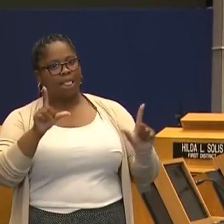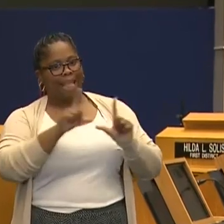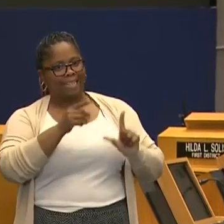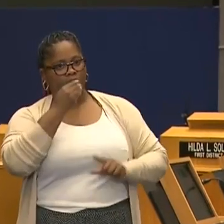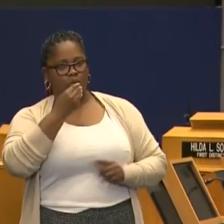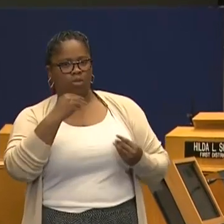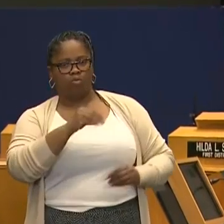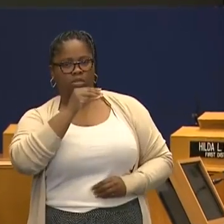pretty straightforward answer. Thank